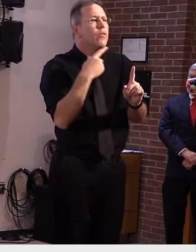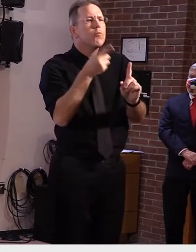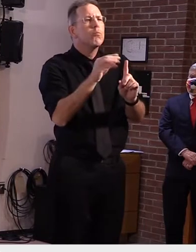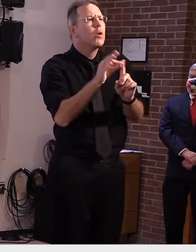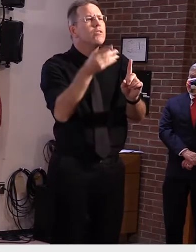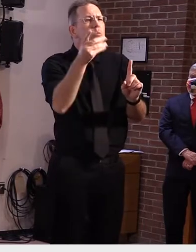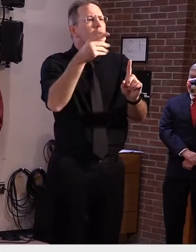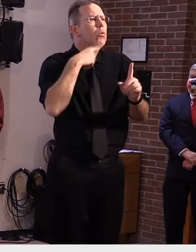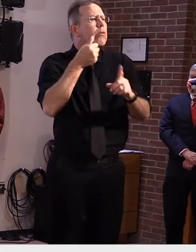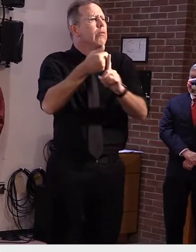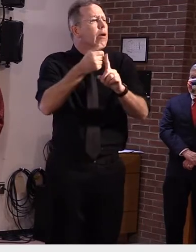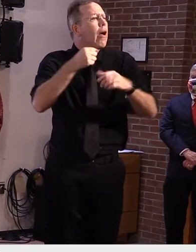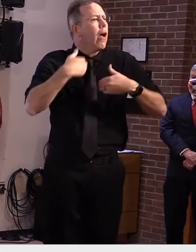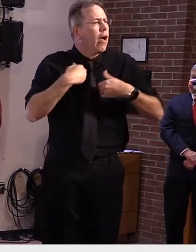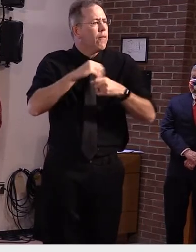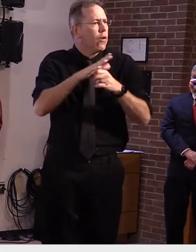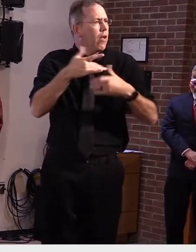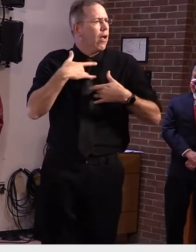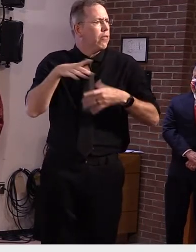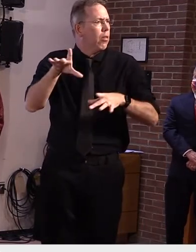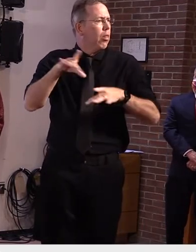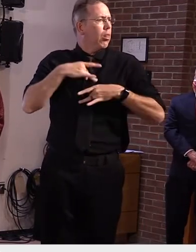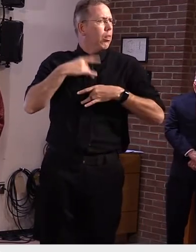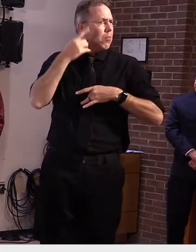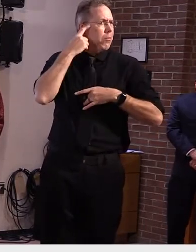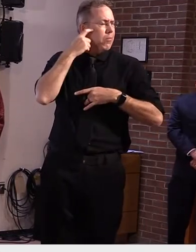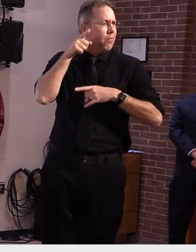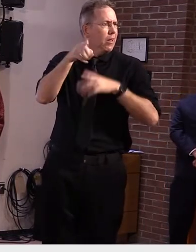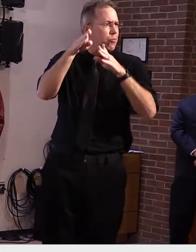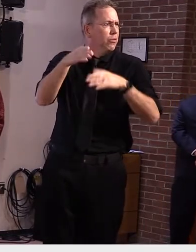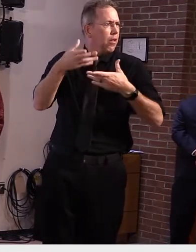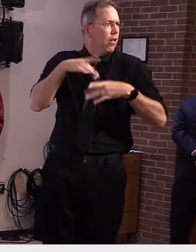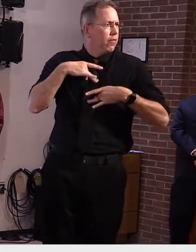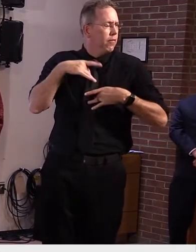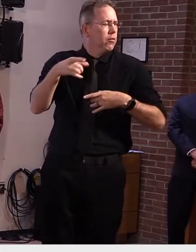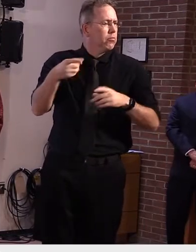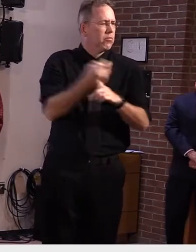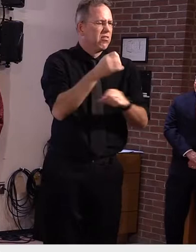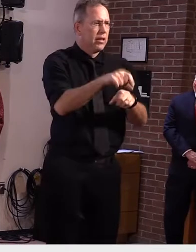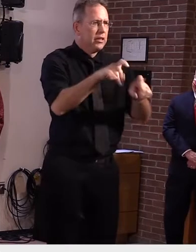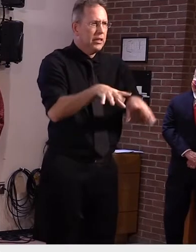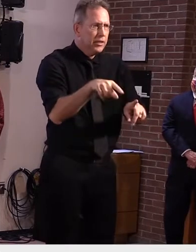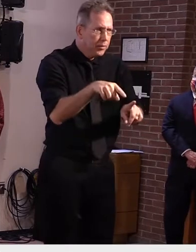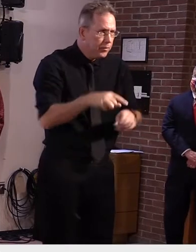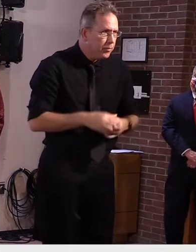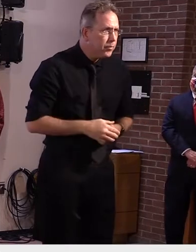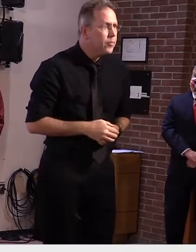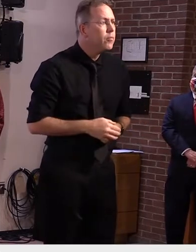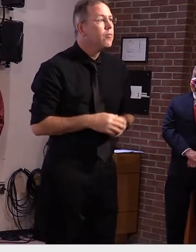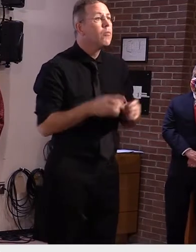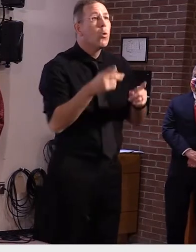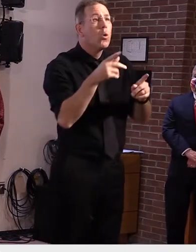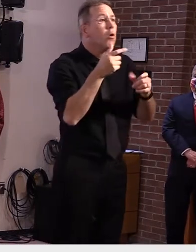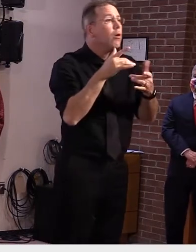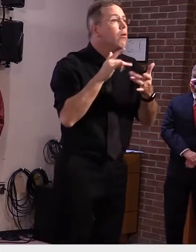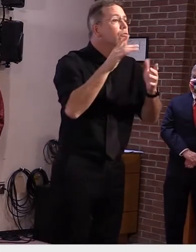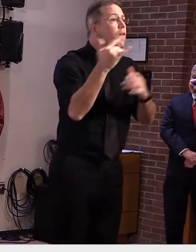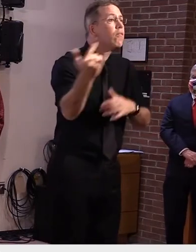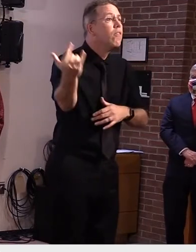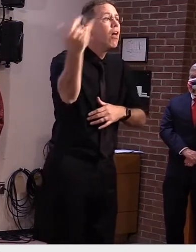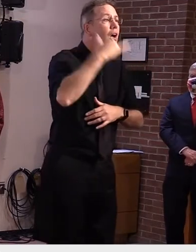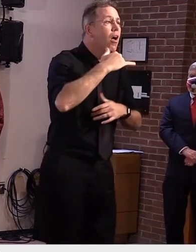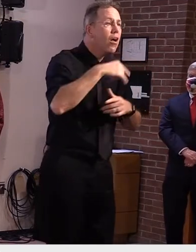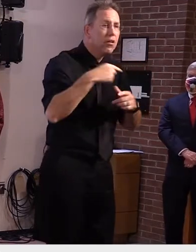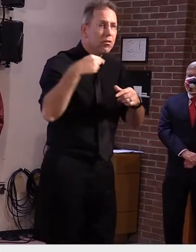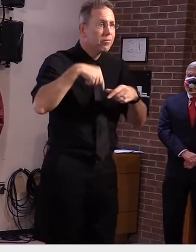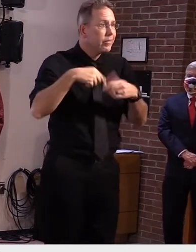If you do travel to Vermont by plane, you still need to quarantine for 14 days. You also have the option to be tested on day seven